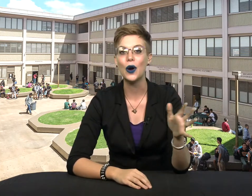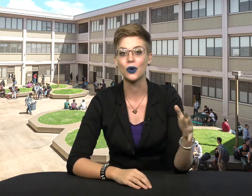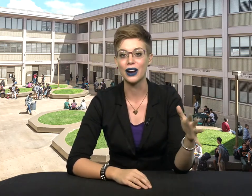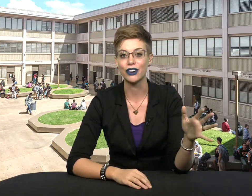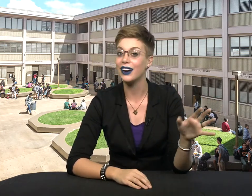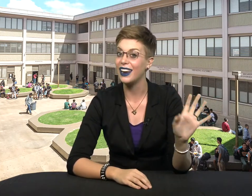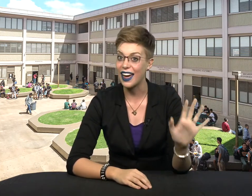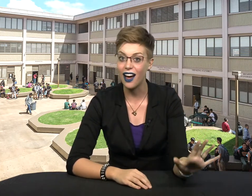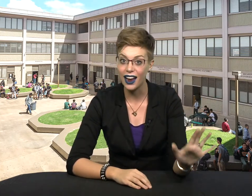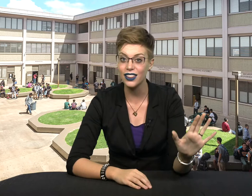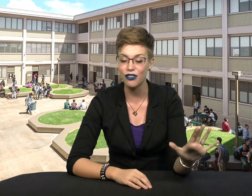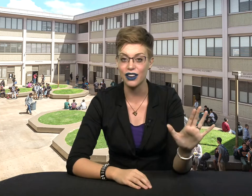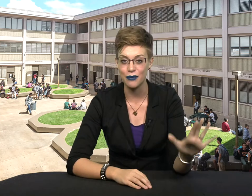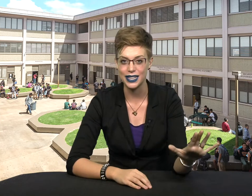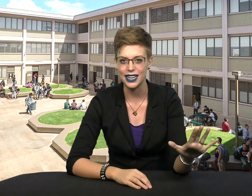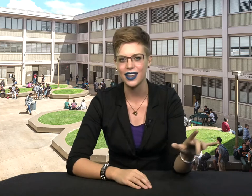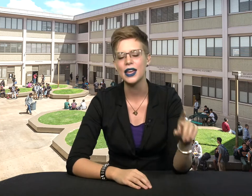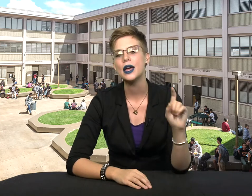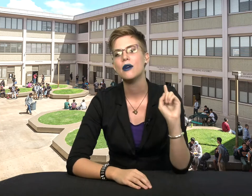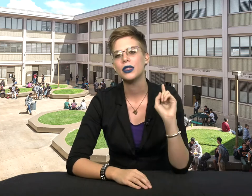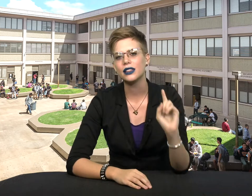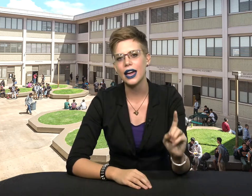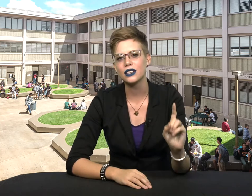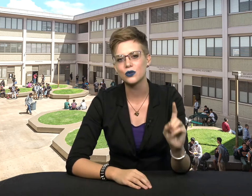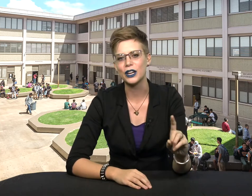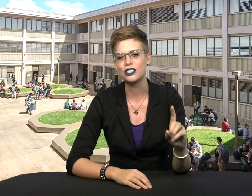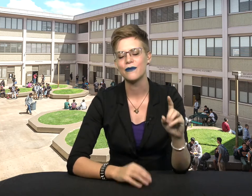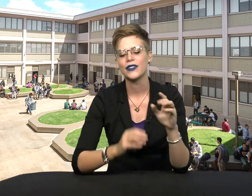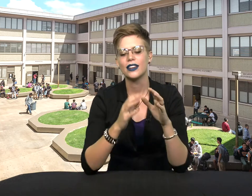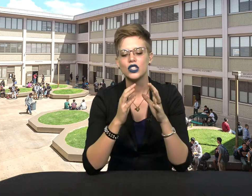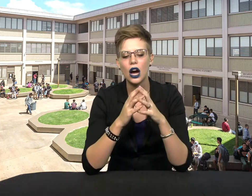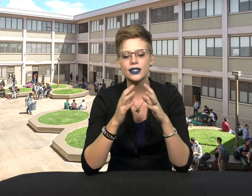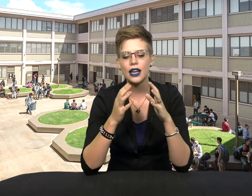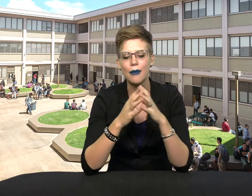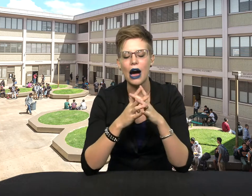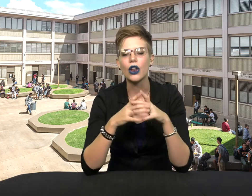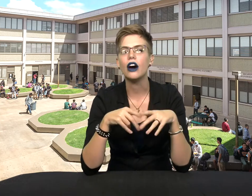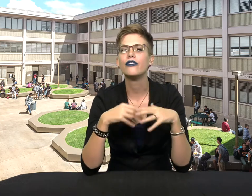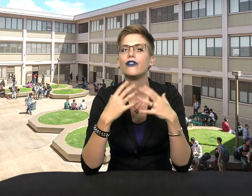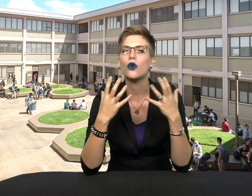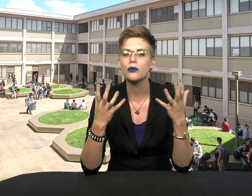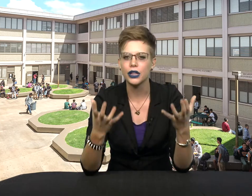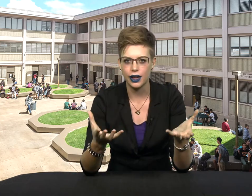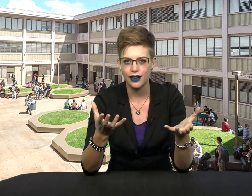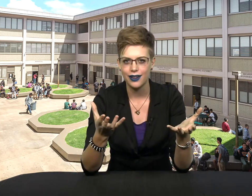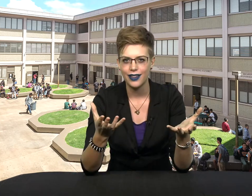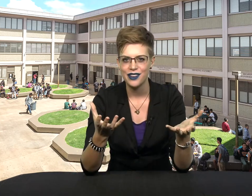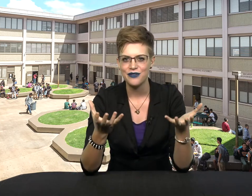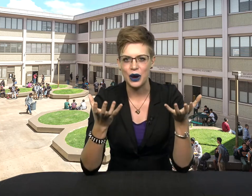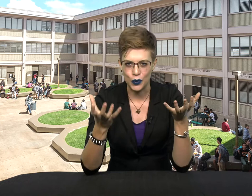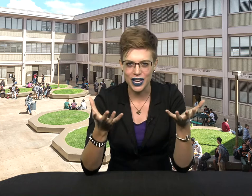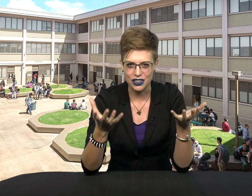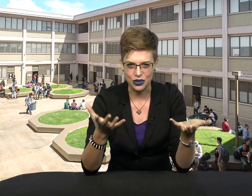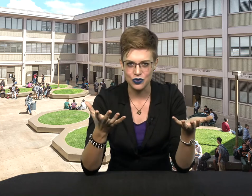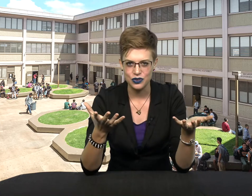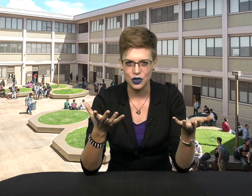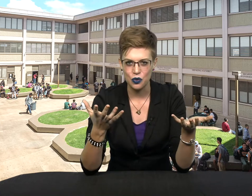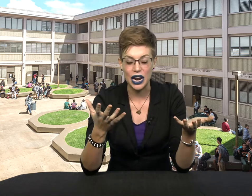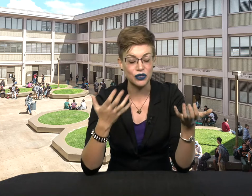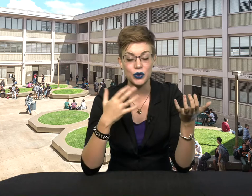wherever, and I highly recommend it. But The Like Switch talks about a formula that we use whenever we